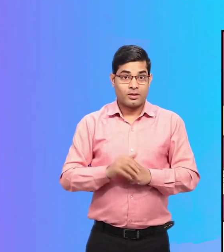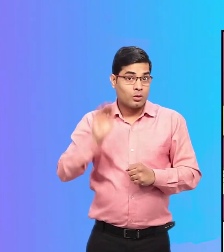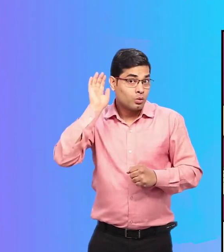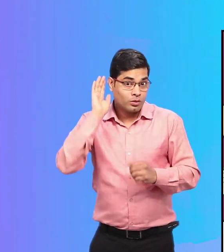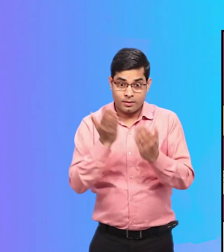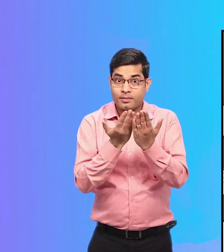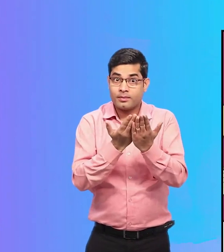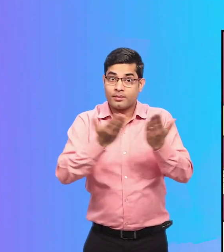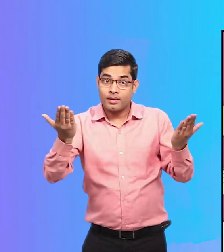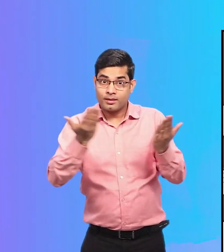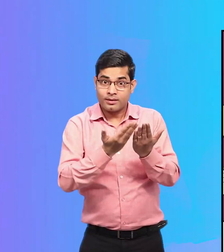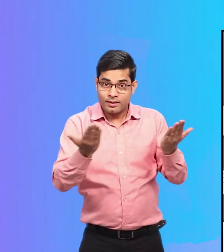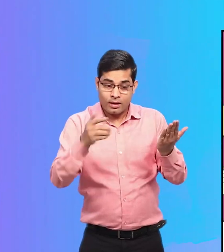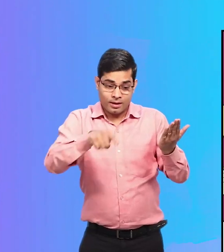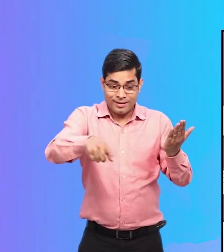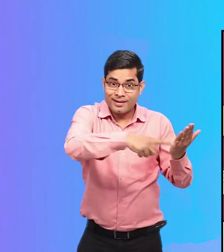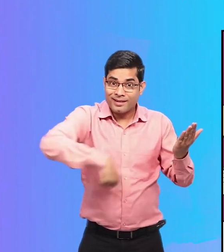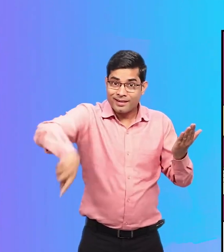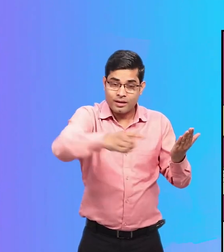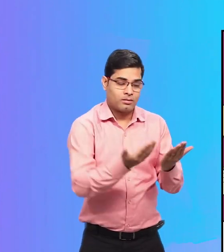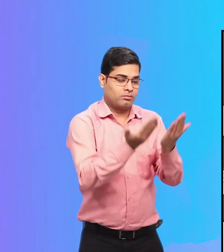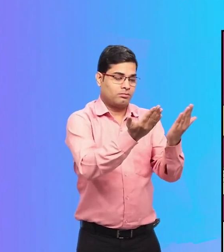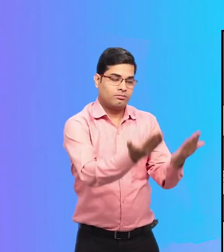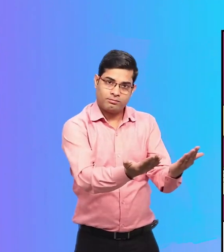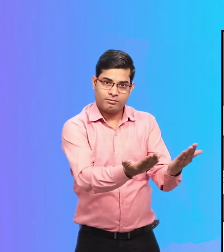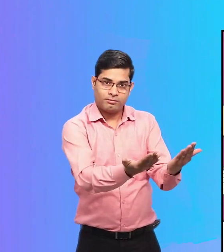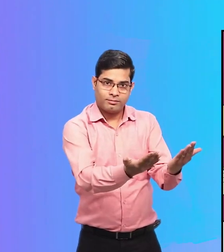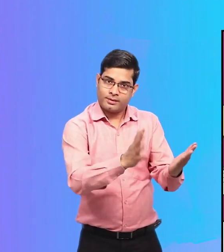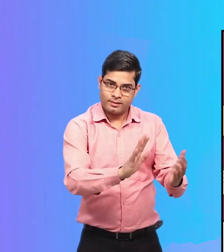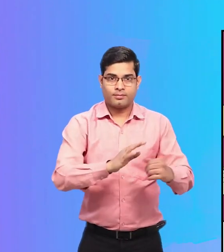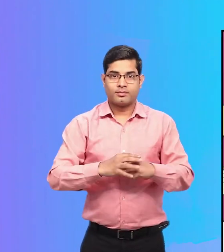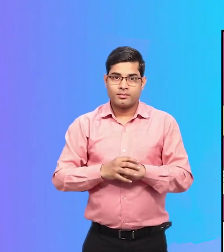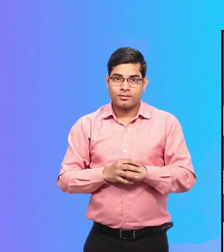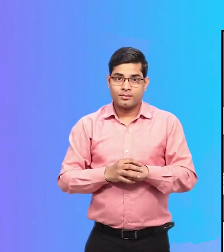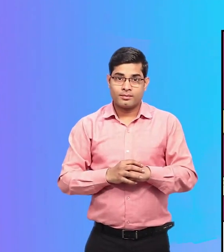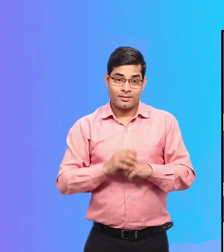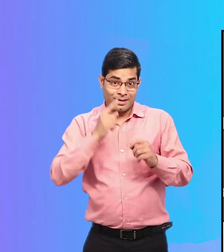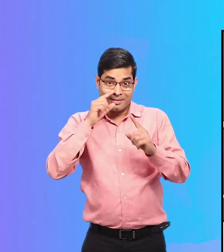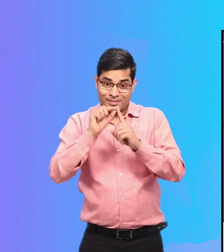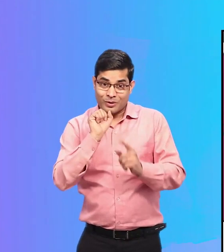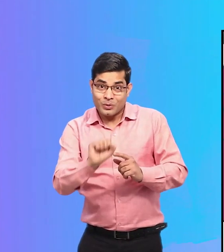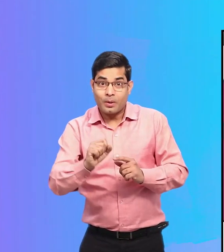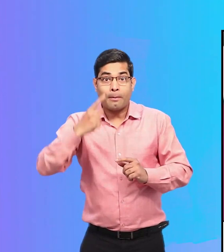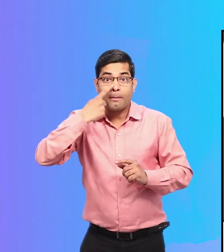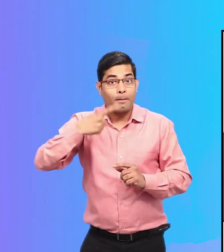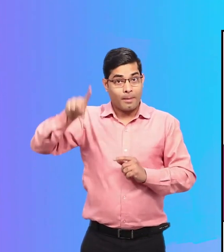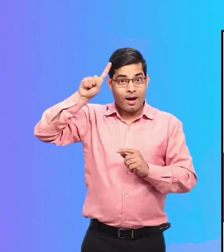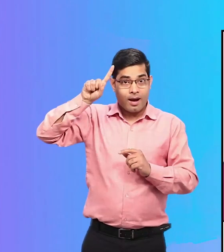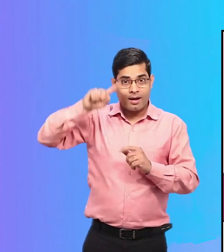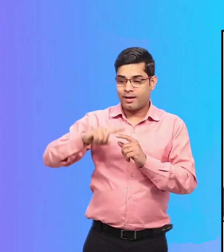The newspaper is kept open on the table and her mother is standing next to